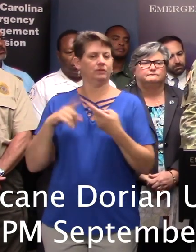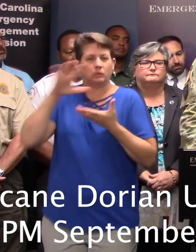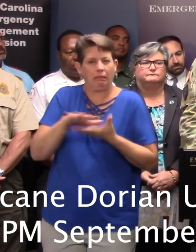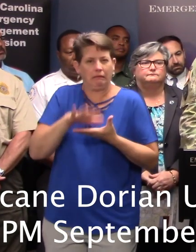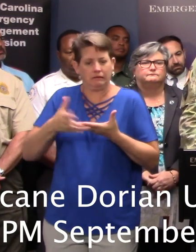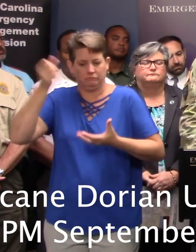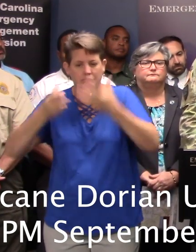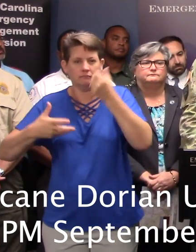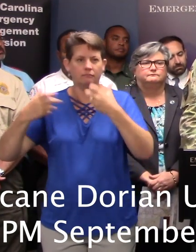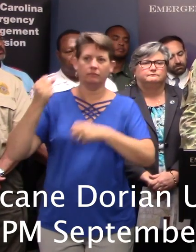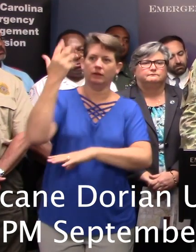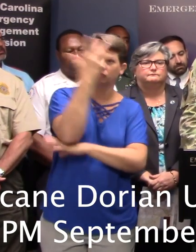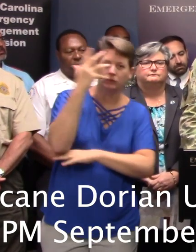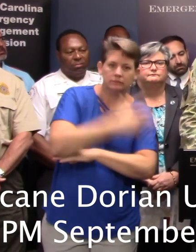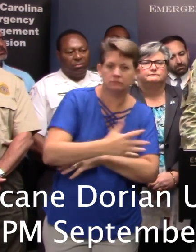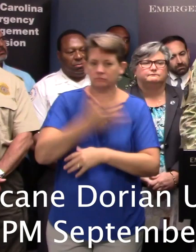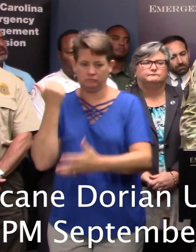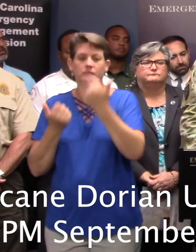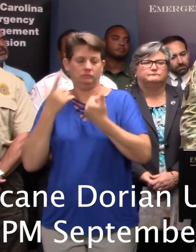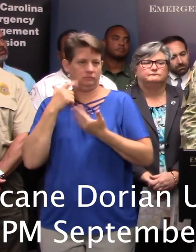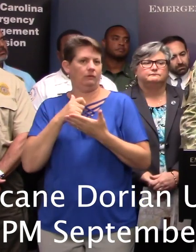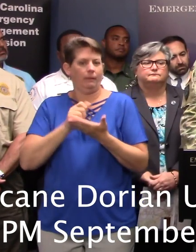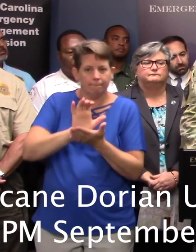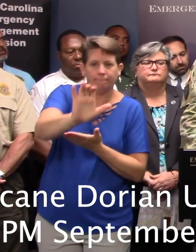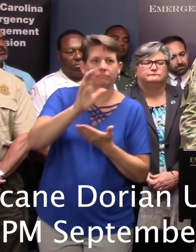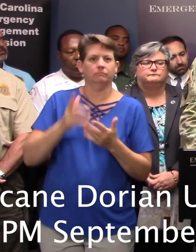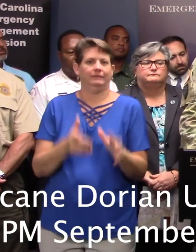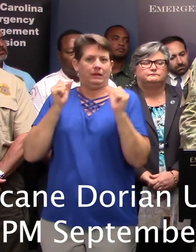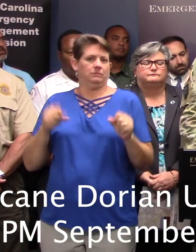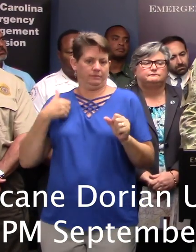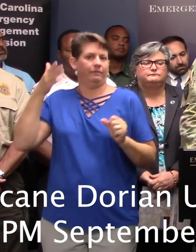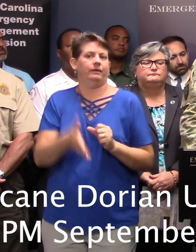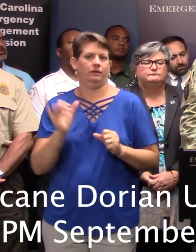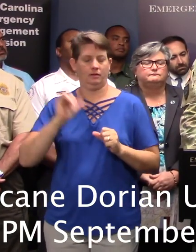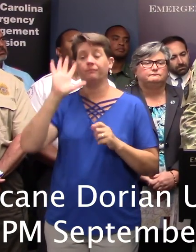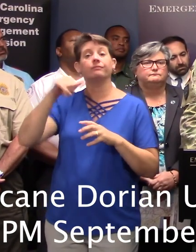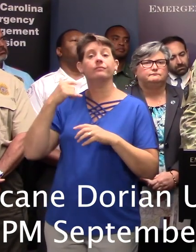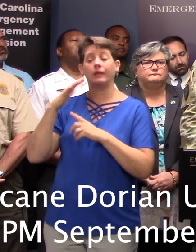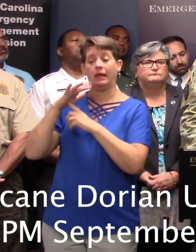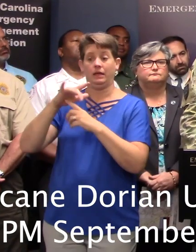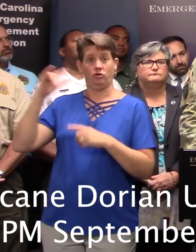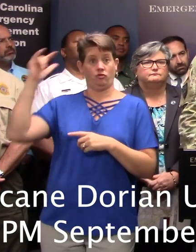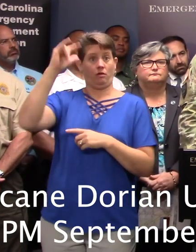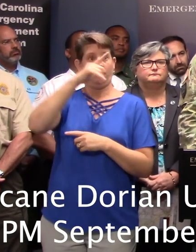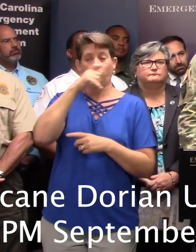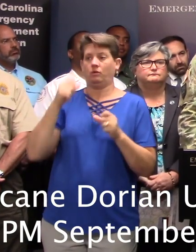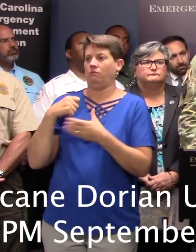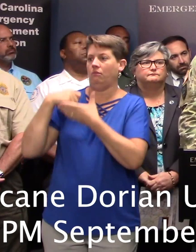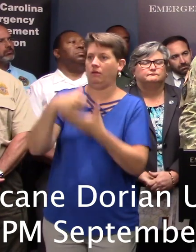to help open up the areas to get our first responders in as quickly as we can. We've got aircraft that will be available to support the